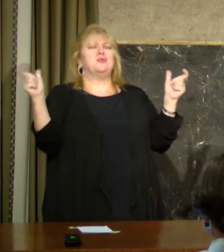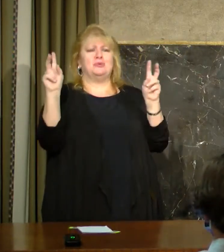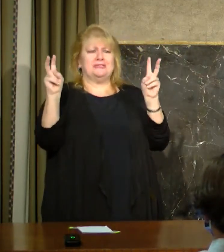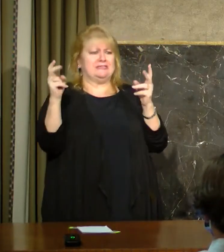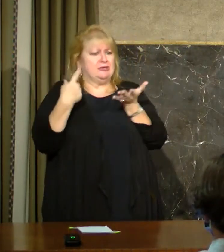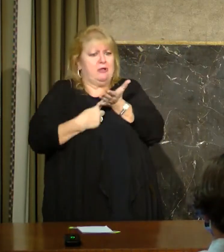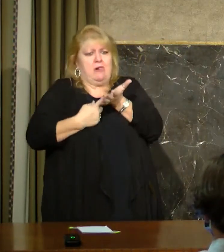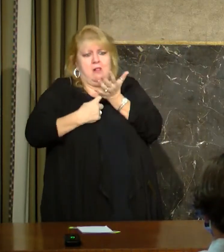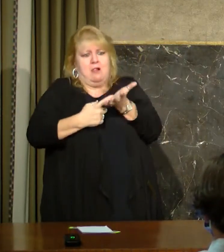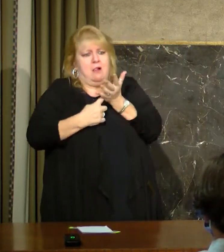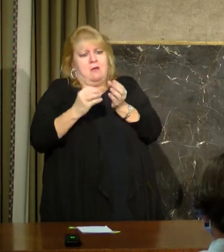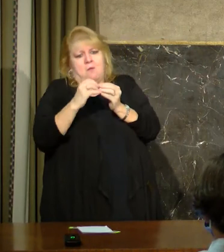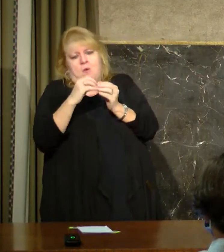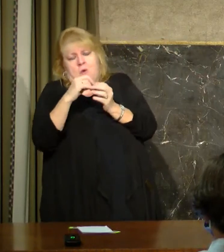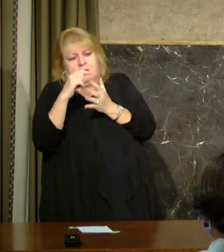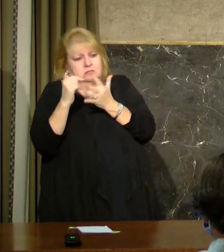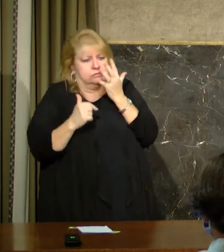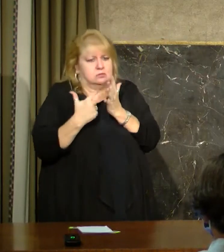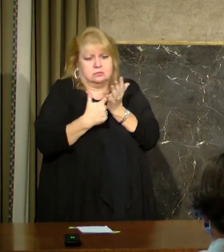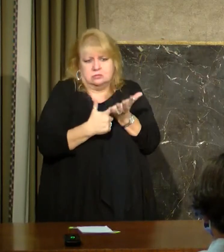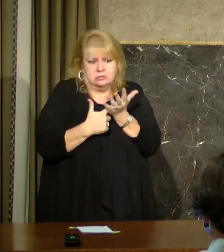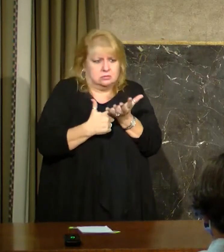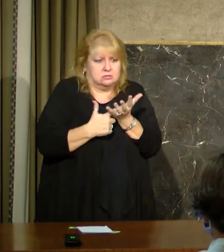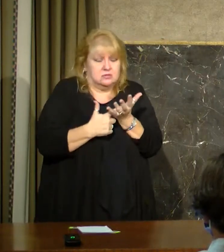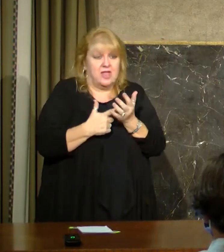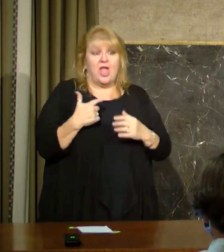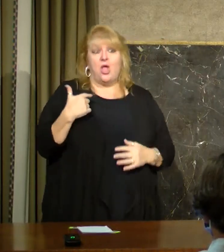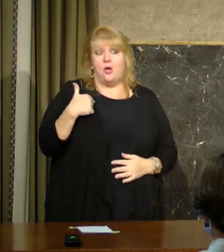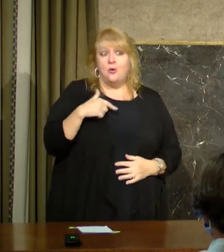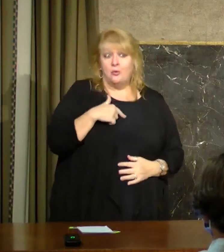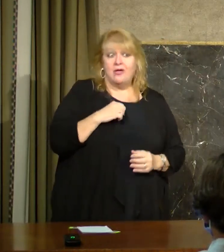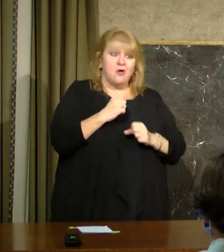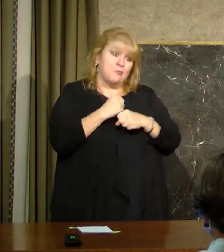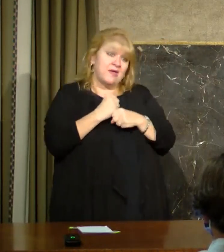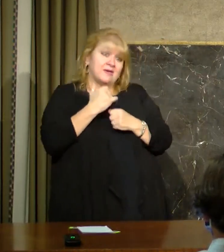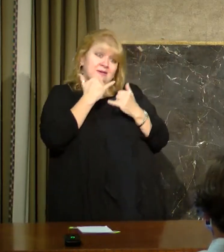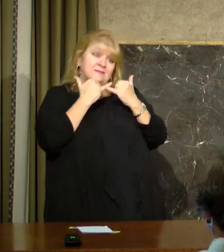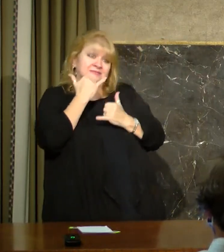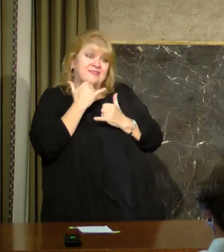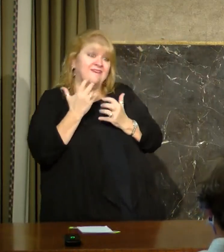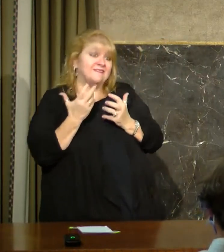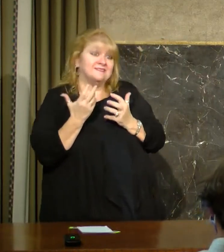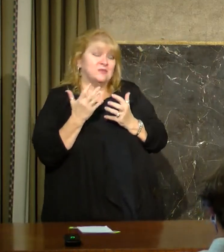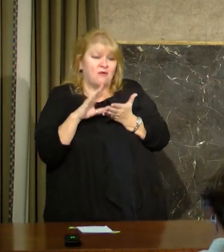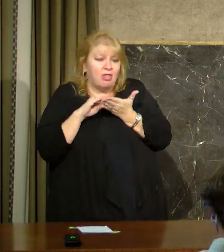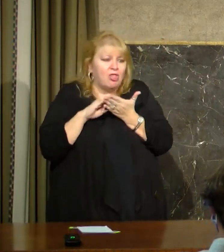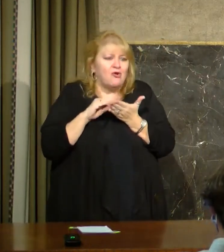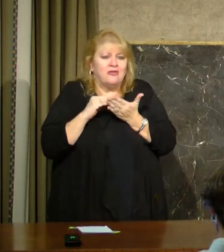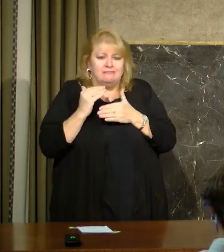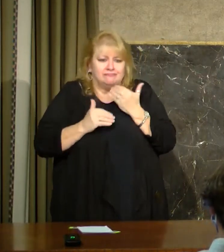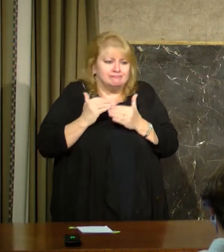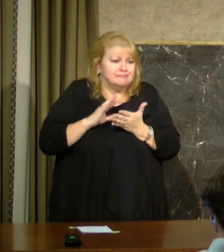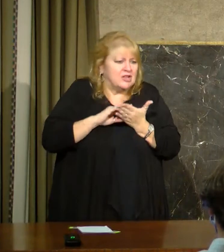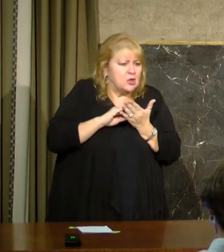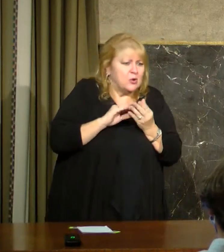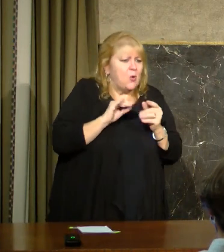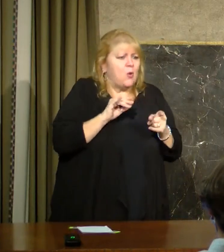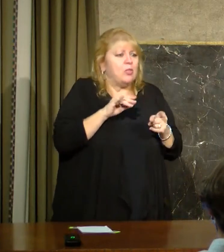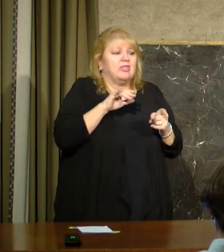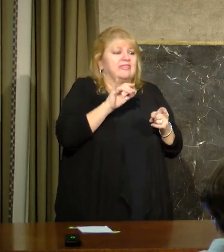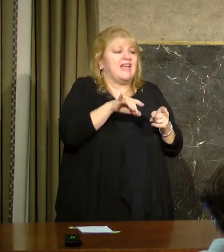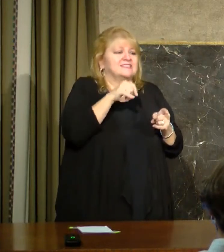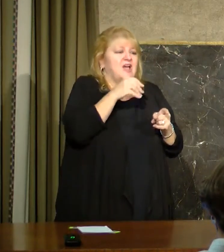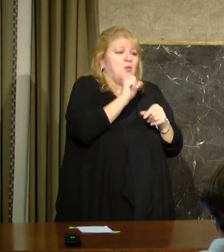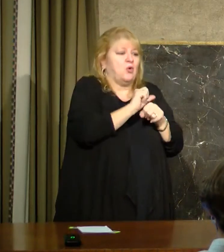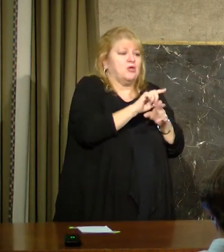making mistakes. We're also learning and we're correcting. And this is going to be a never ending process and we're going to do better.